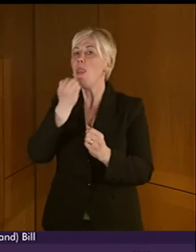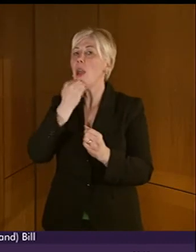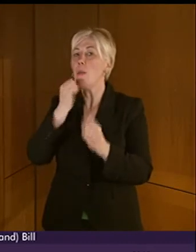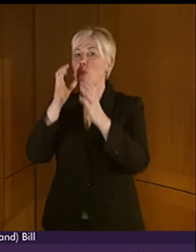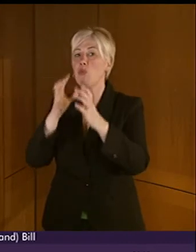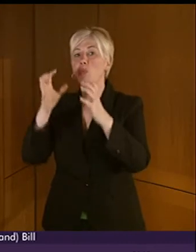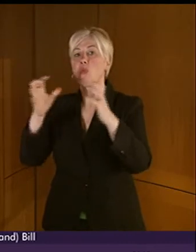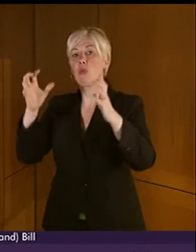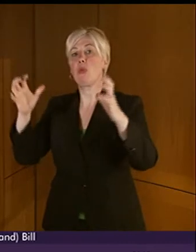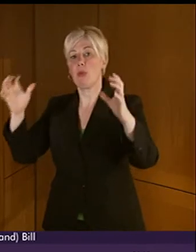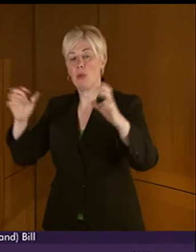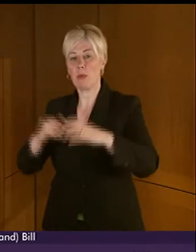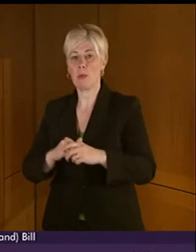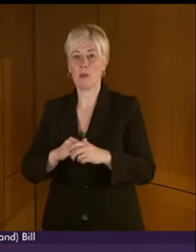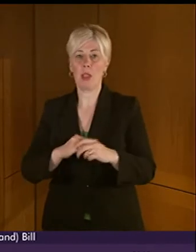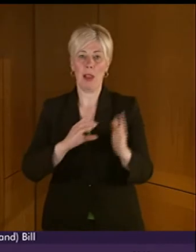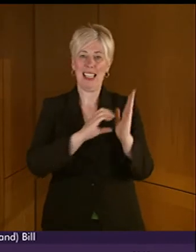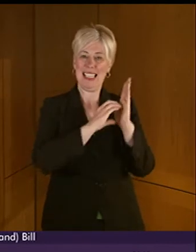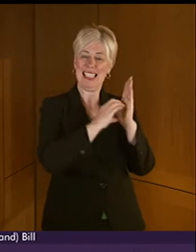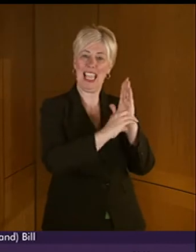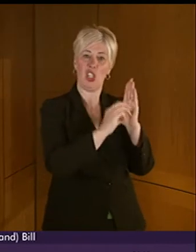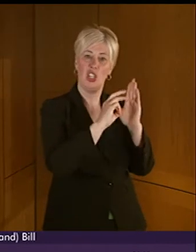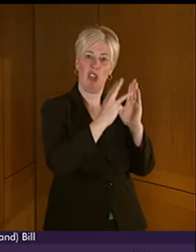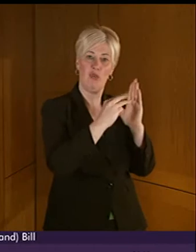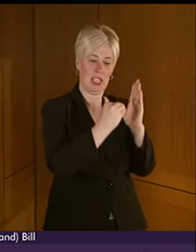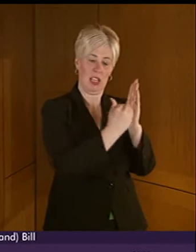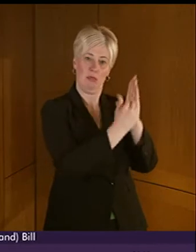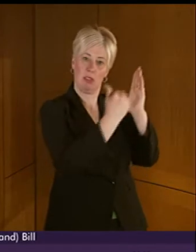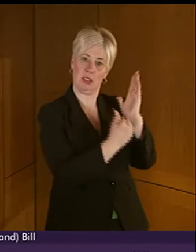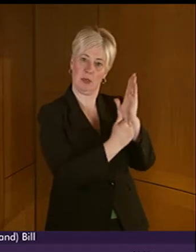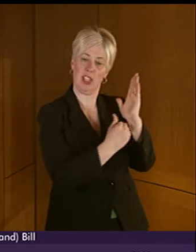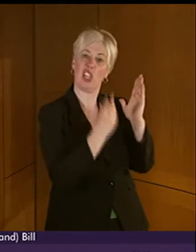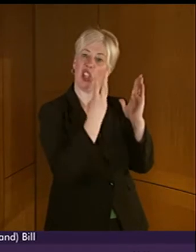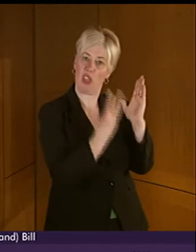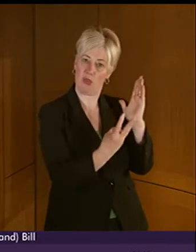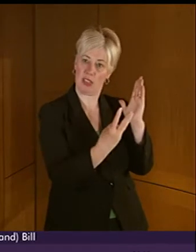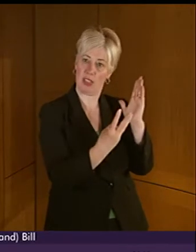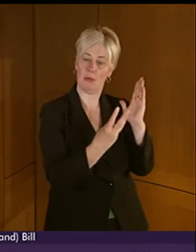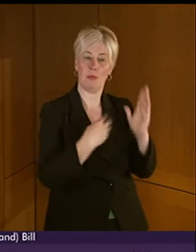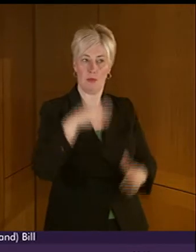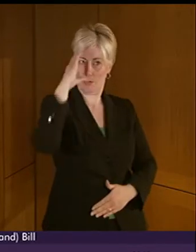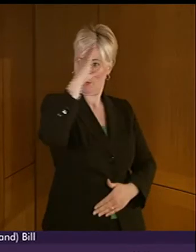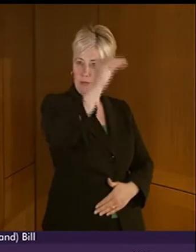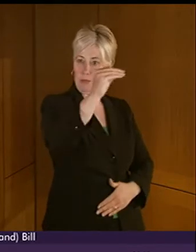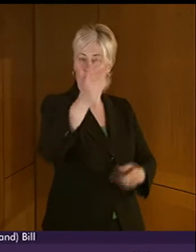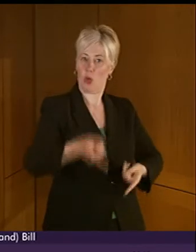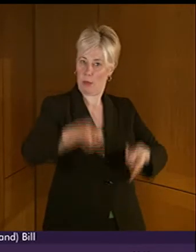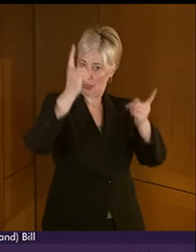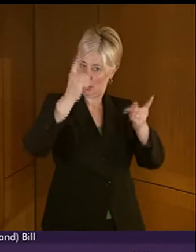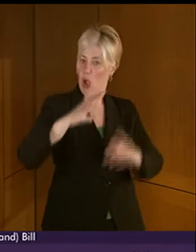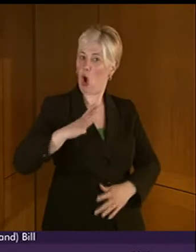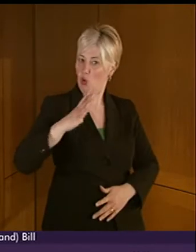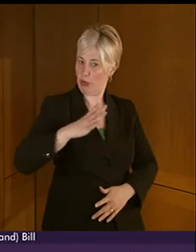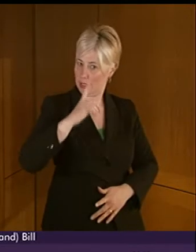specifically turn to section 3, subsection 3, which I have alerted the Minister to already.